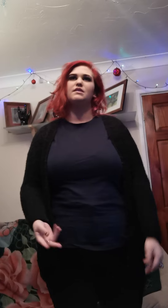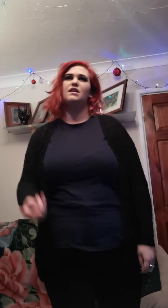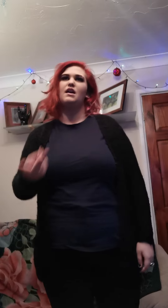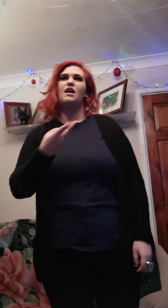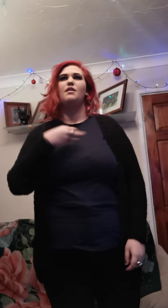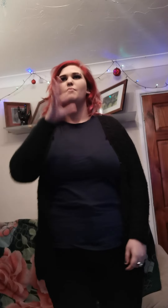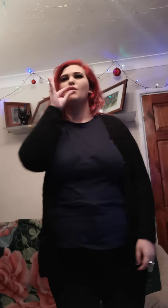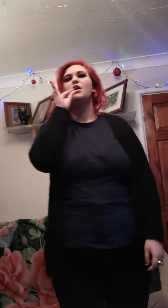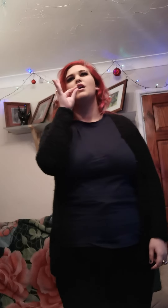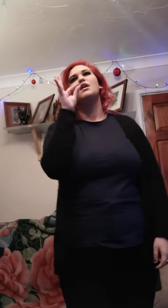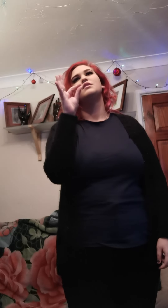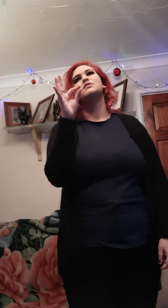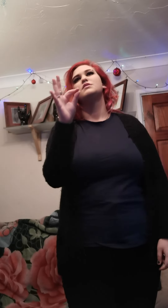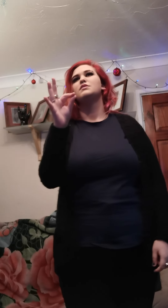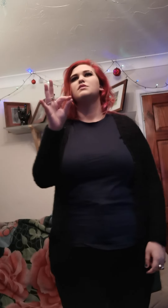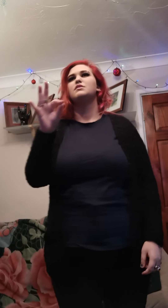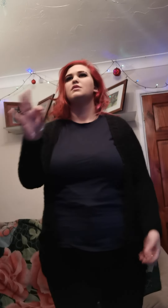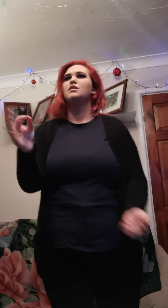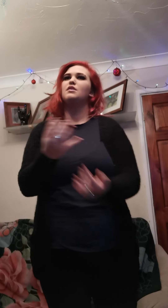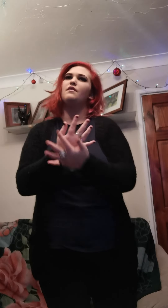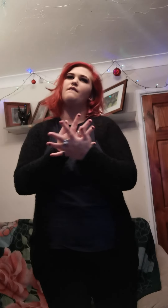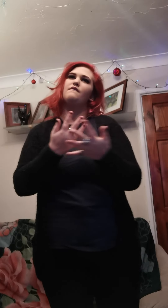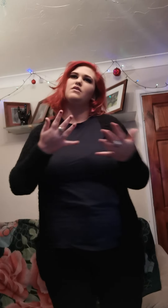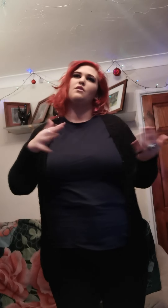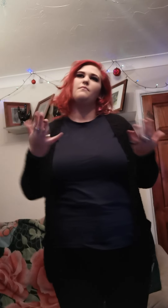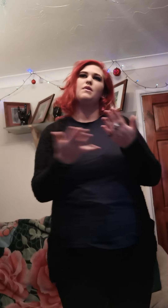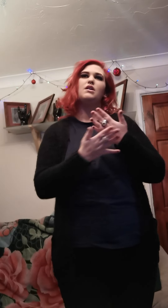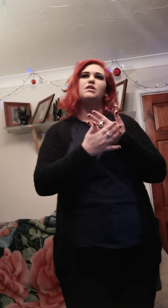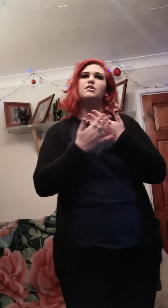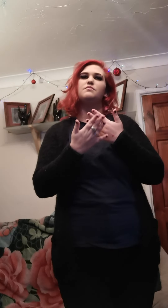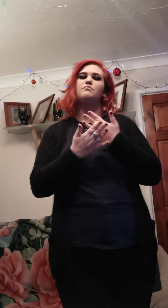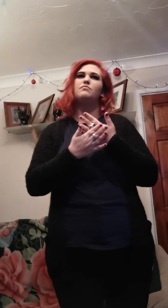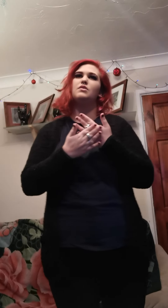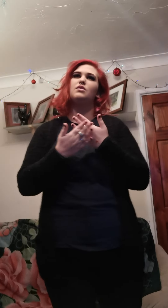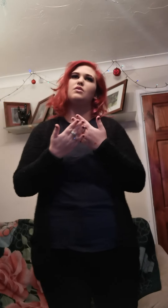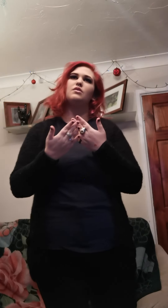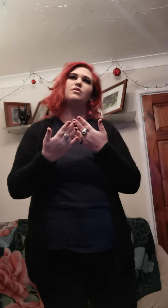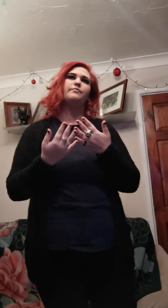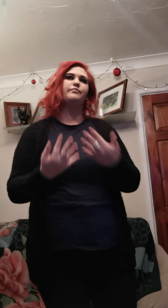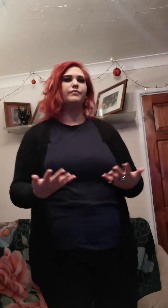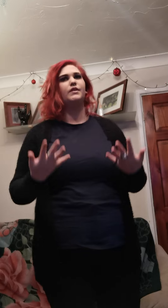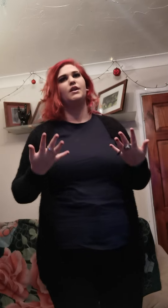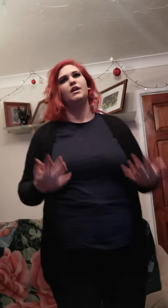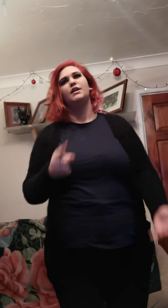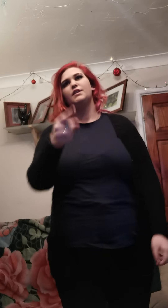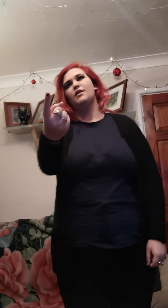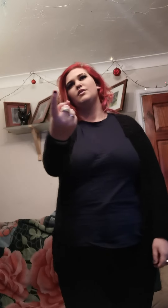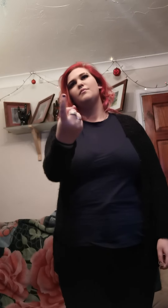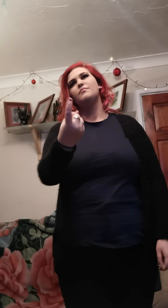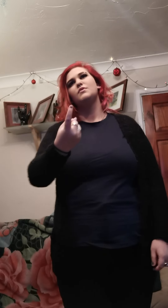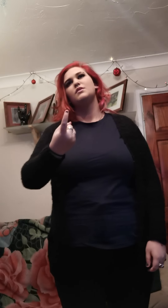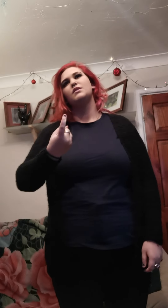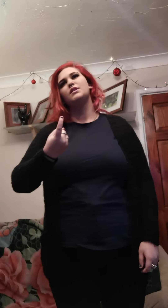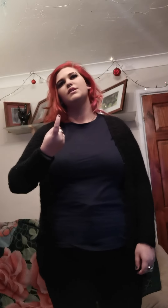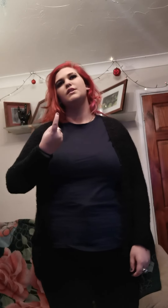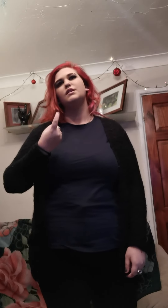and we're asking for so much more. Now you're bringing